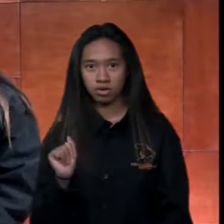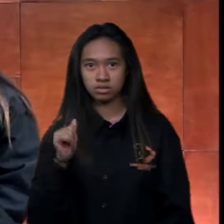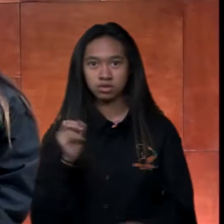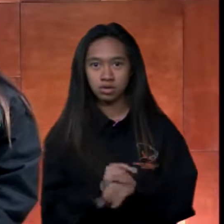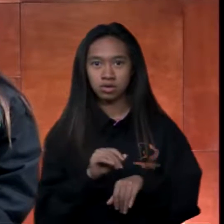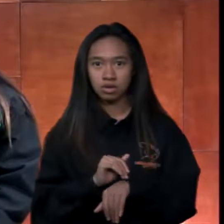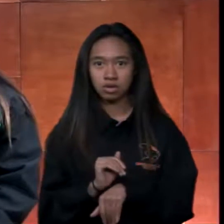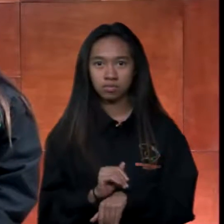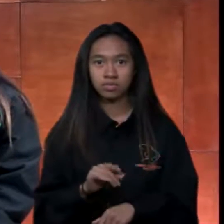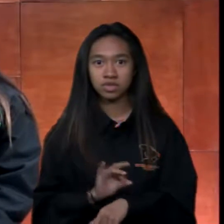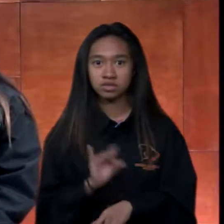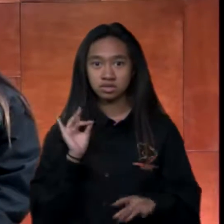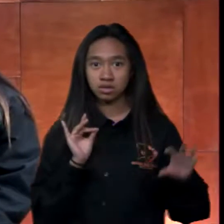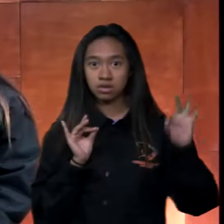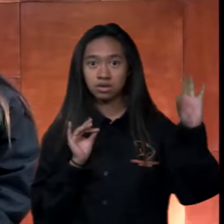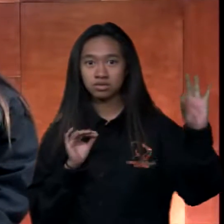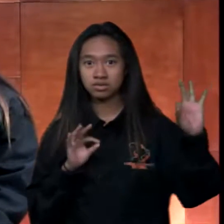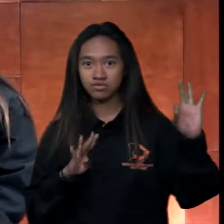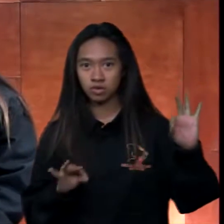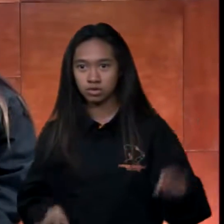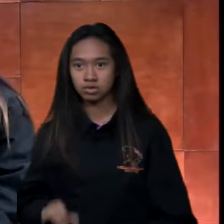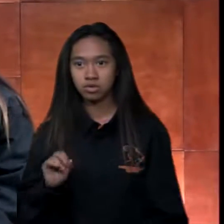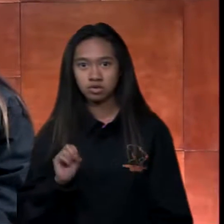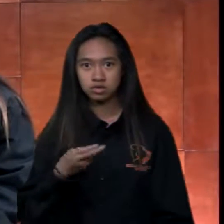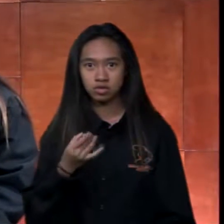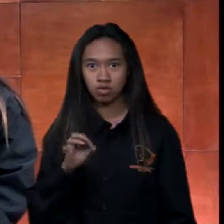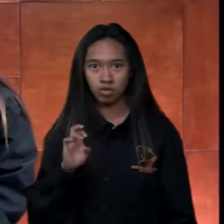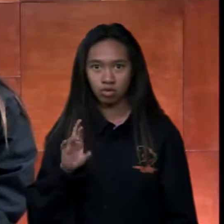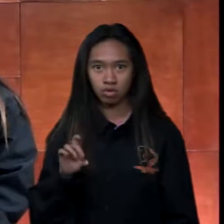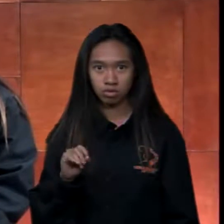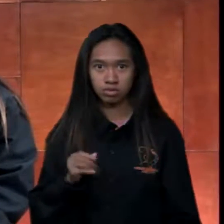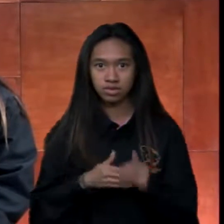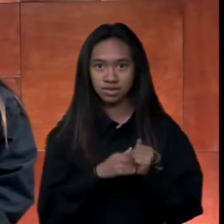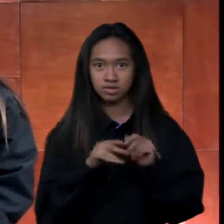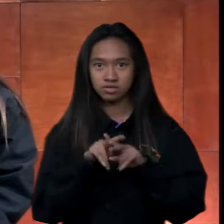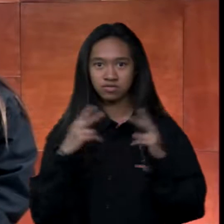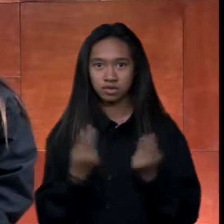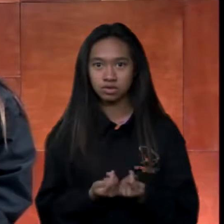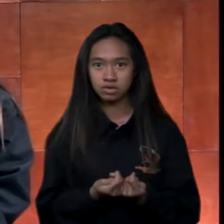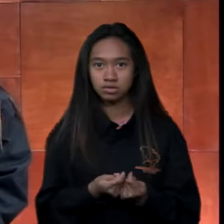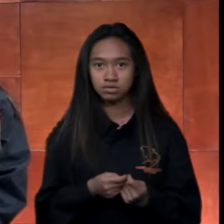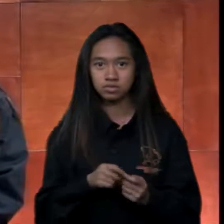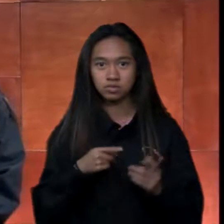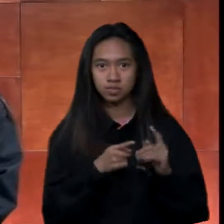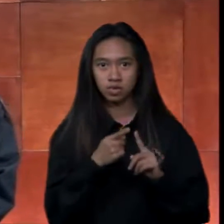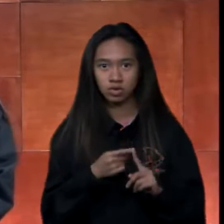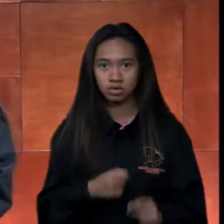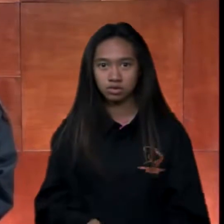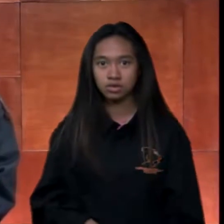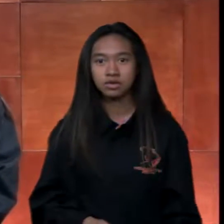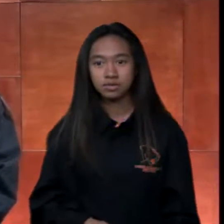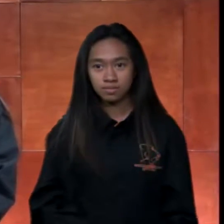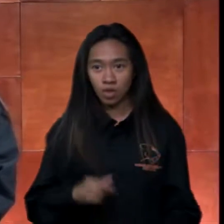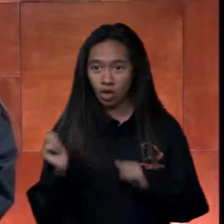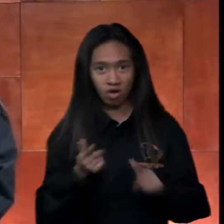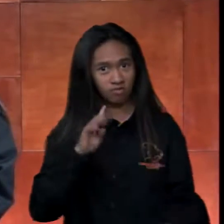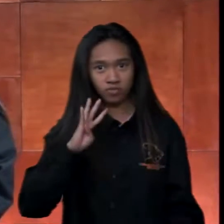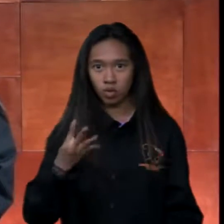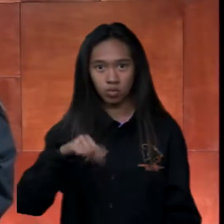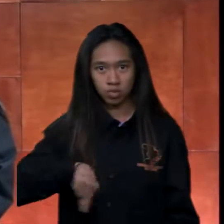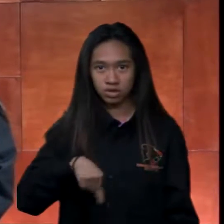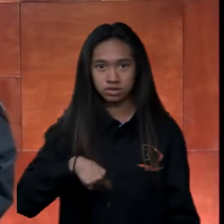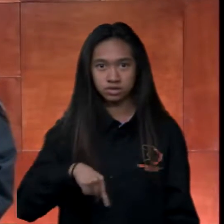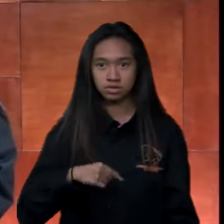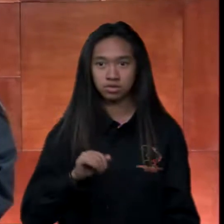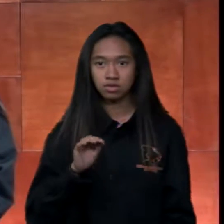of 60-49. Sheldon Long led the team in scoring with 10 points off the bench, all in the 4th quarter. Tommy